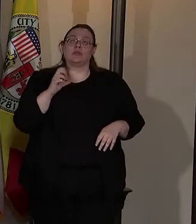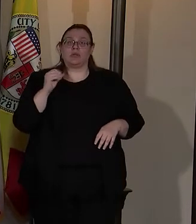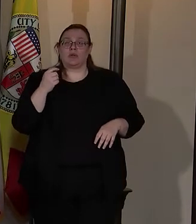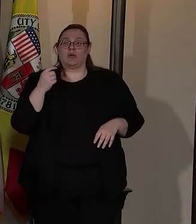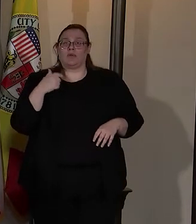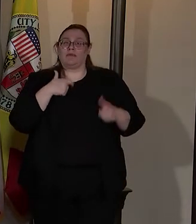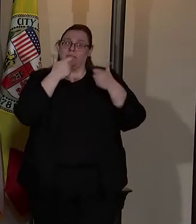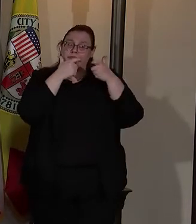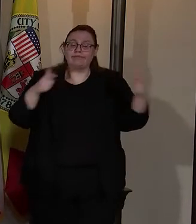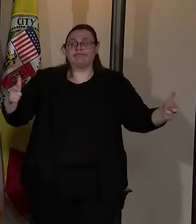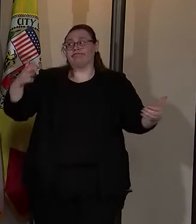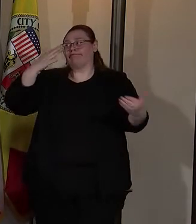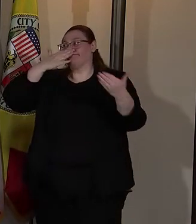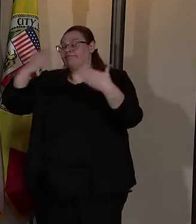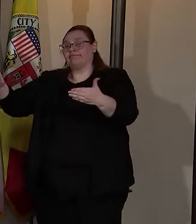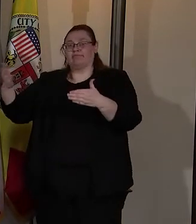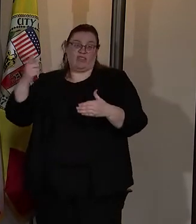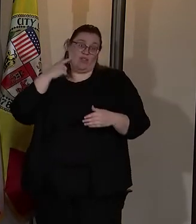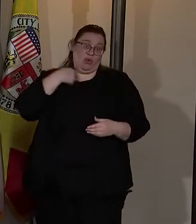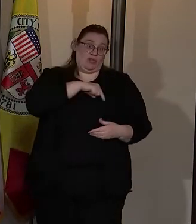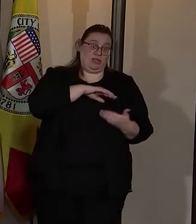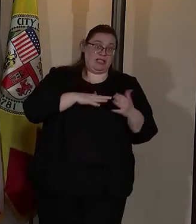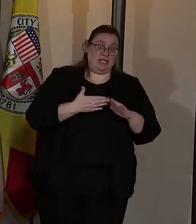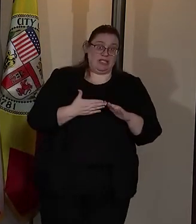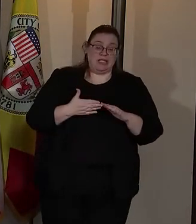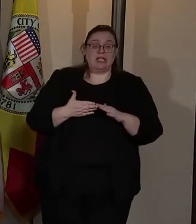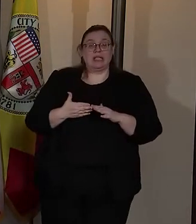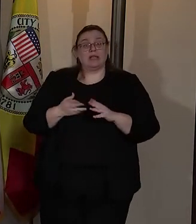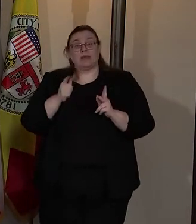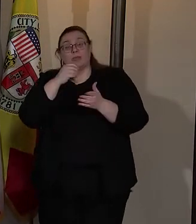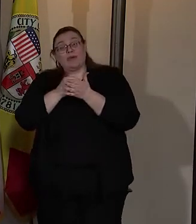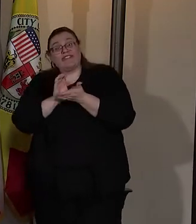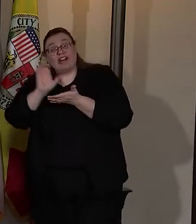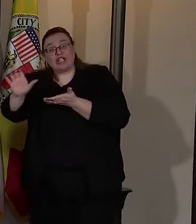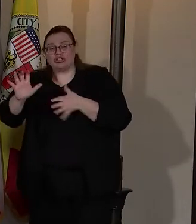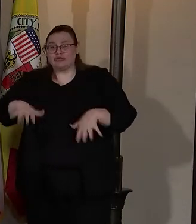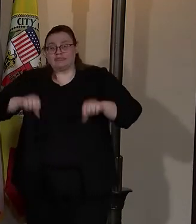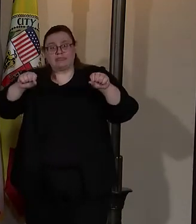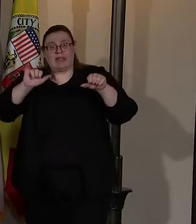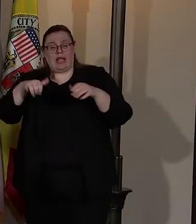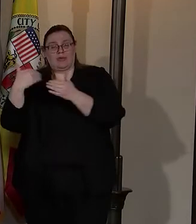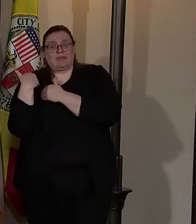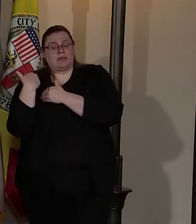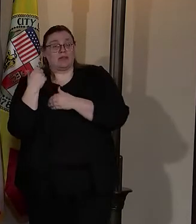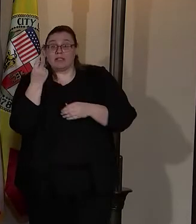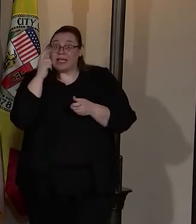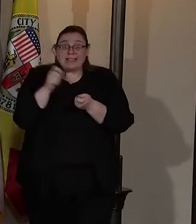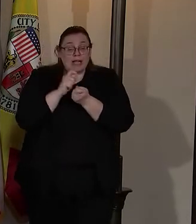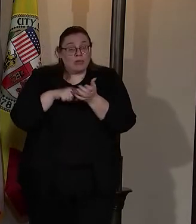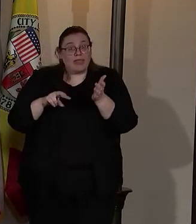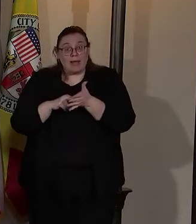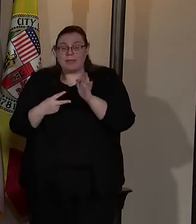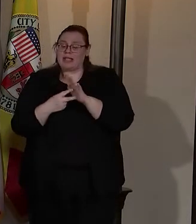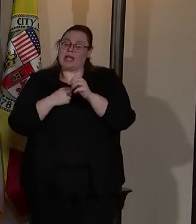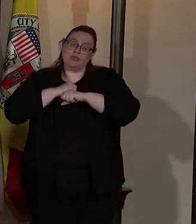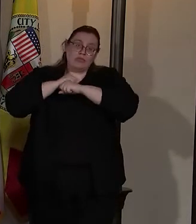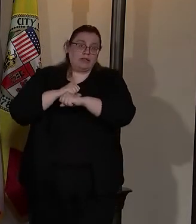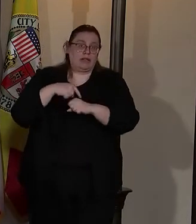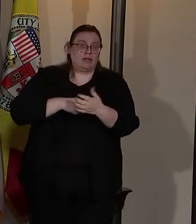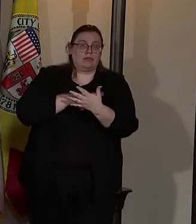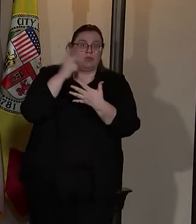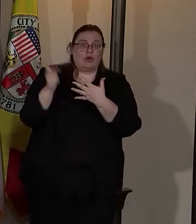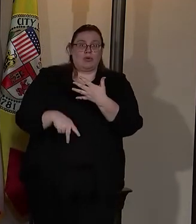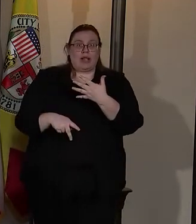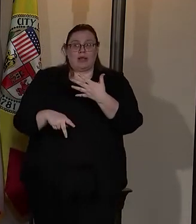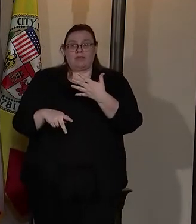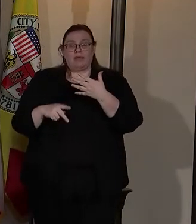debt of gratitude. The city does. The funders stood up because they knew exactly what this meant. They had to save this program. And